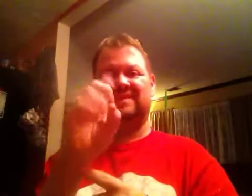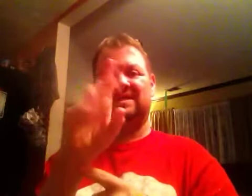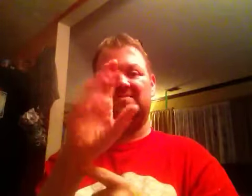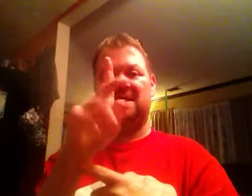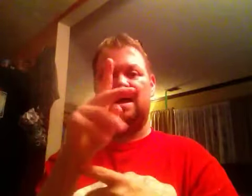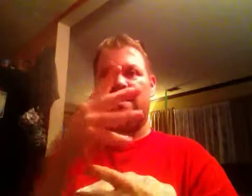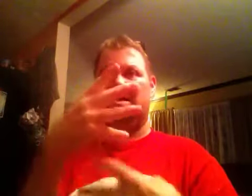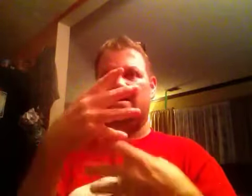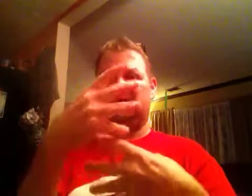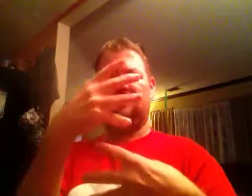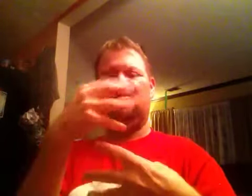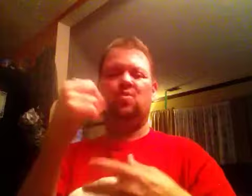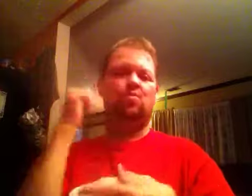Let's get somebody roll and we're done. Okay.